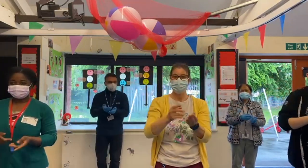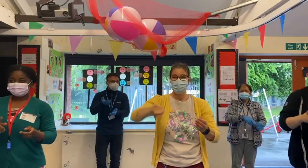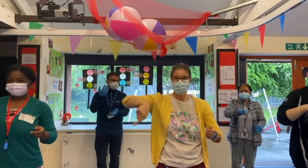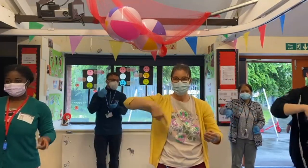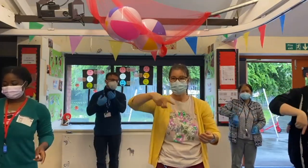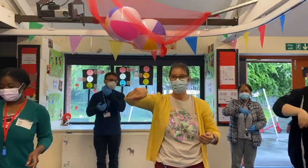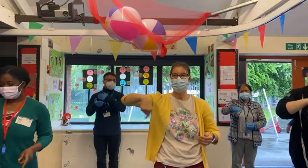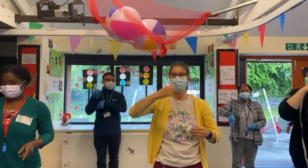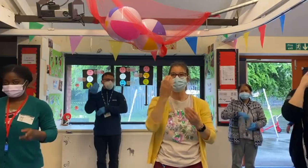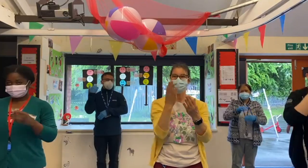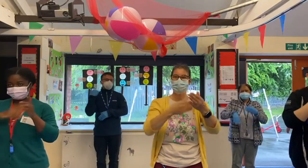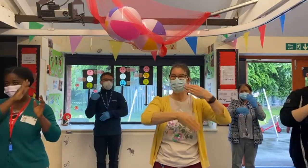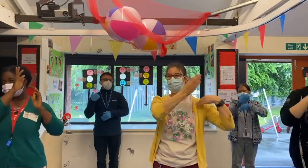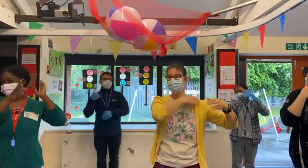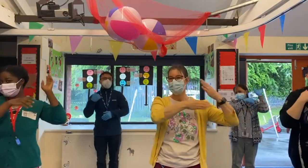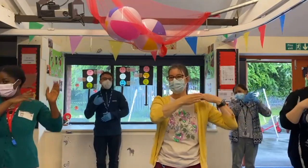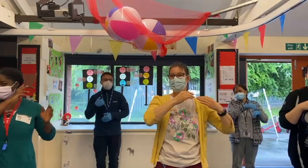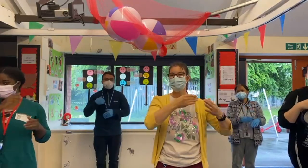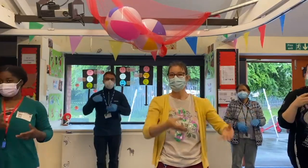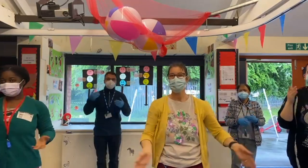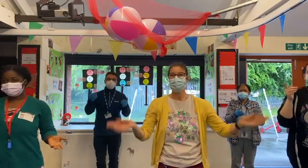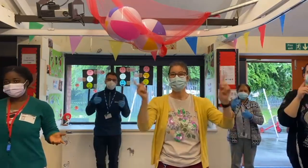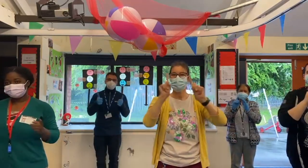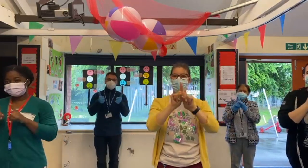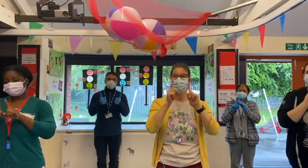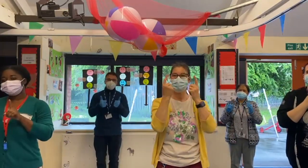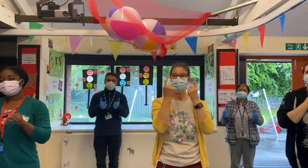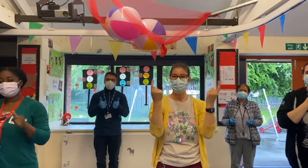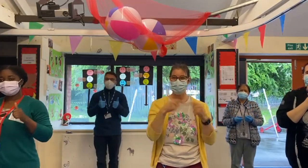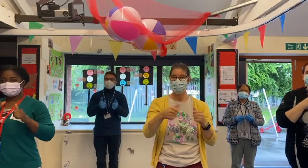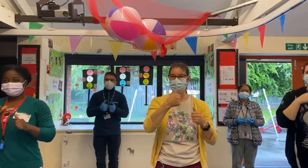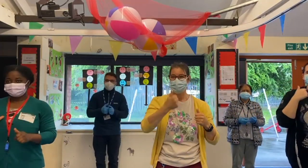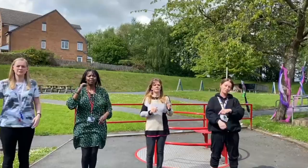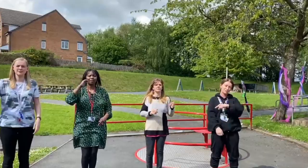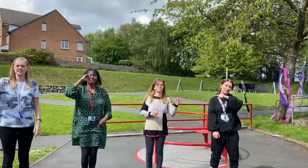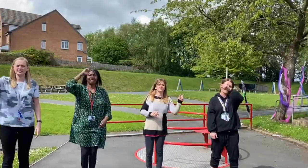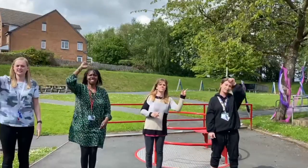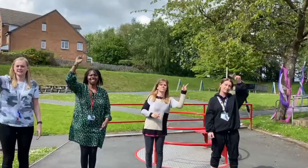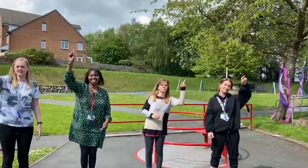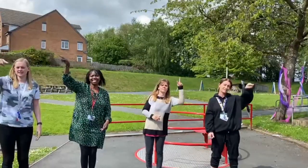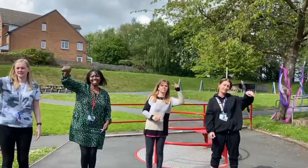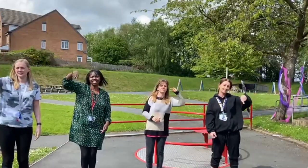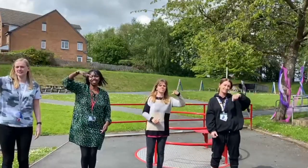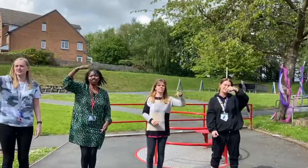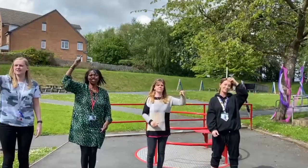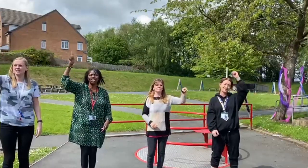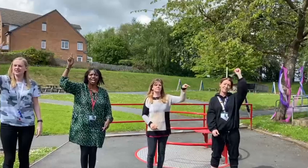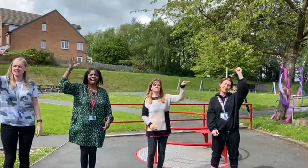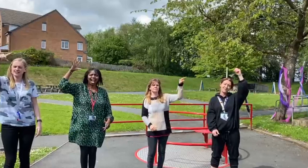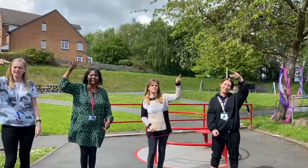the world's been spinning Since the beginning And everything will be alright Cover me in sunshine